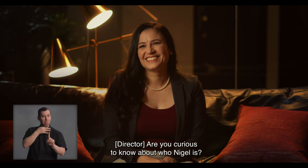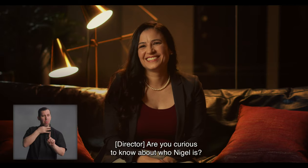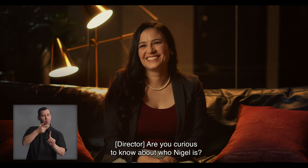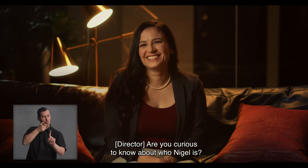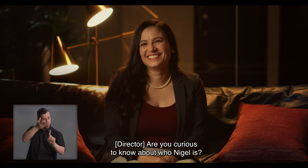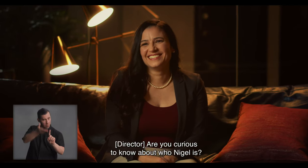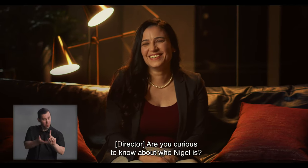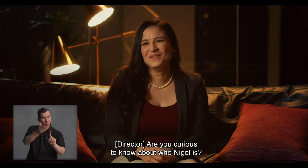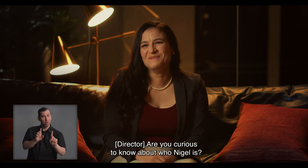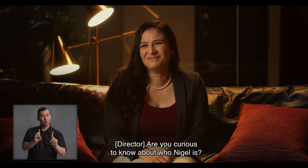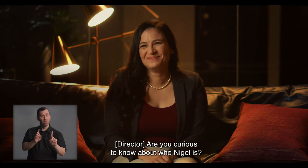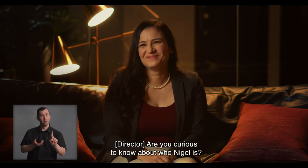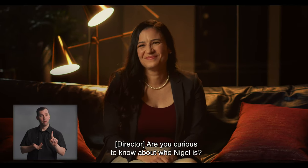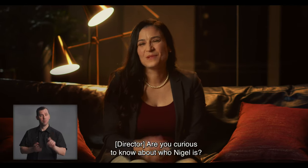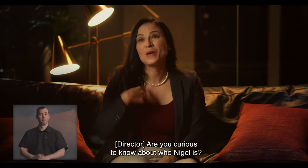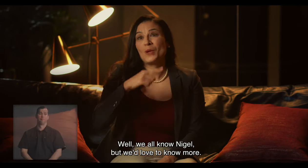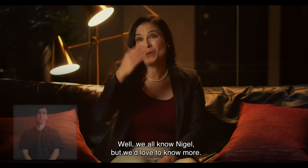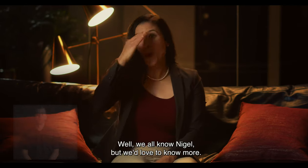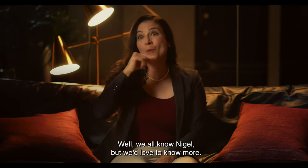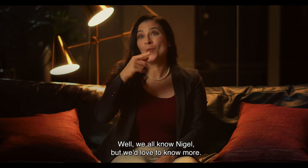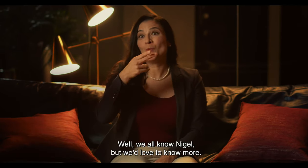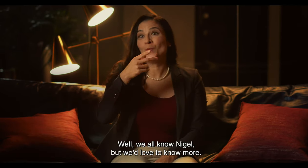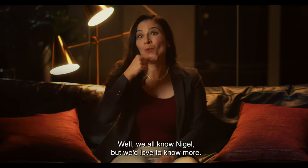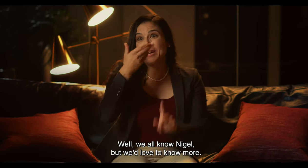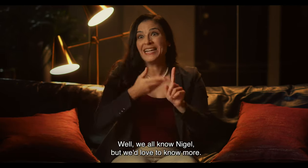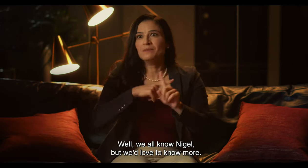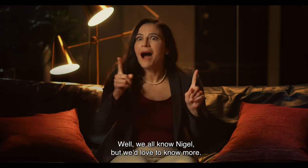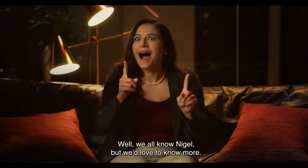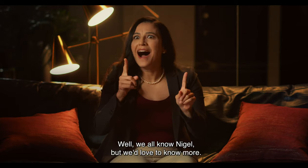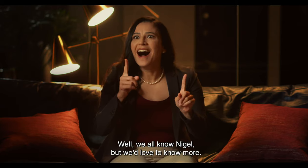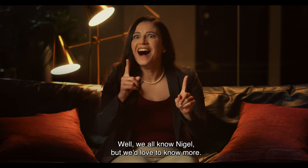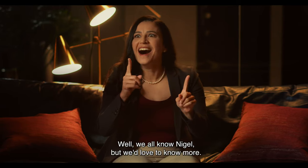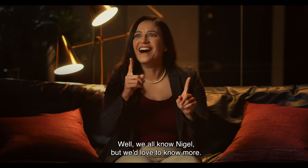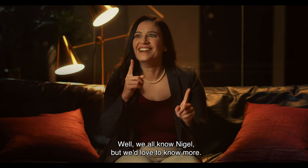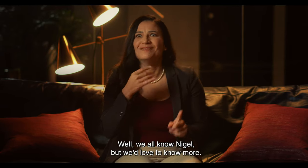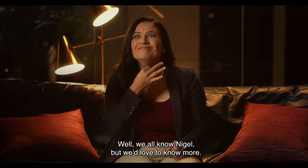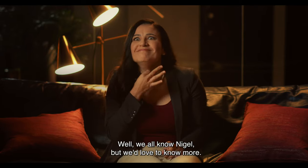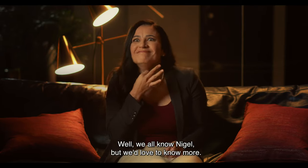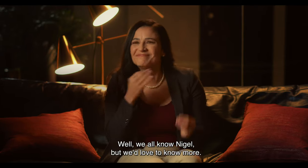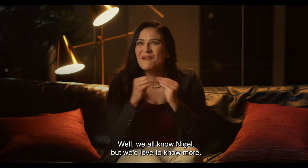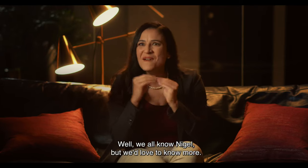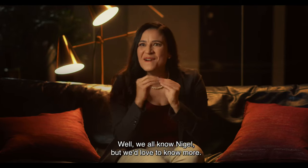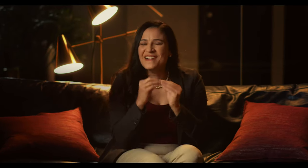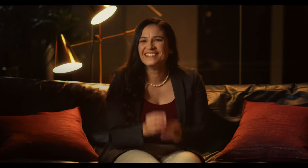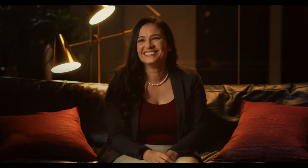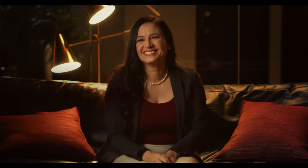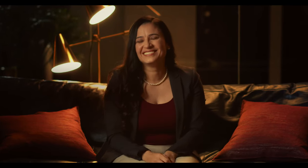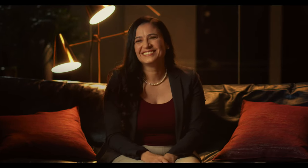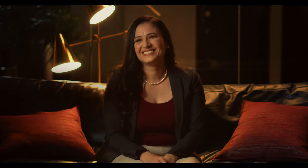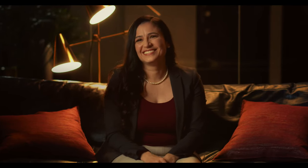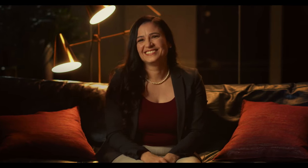Are you curious to know about who Nigel is? Well, we all know Nigel, but we'd love to know more.